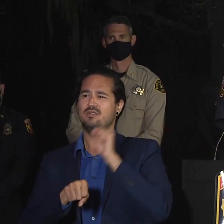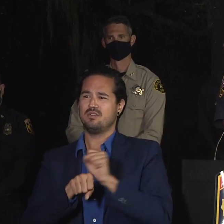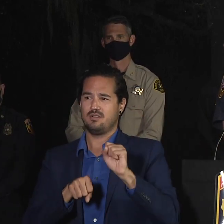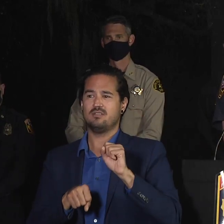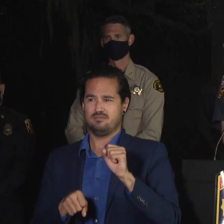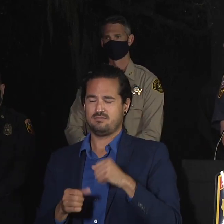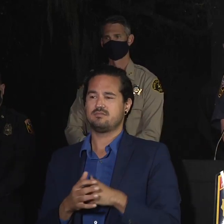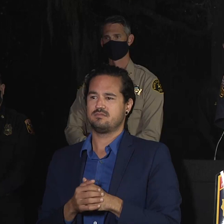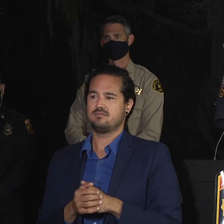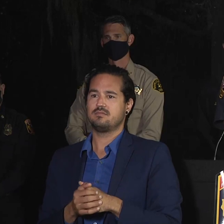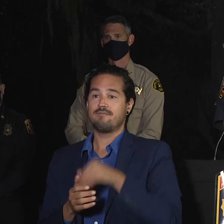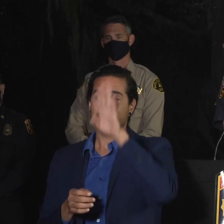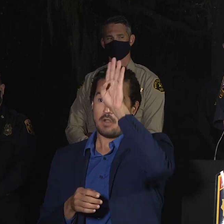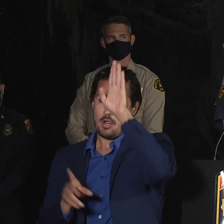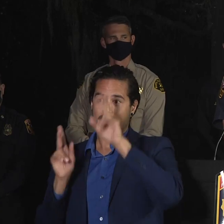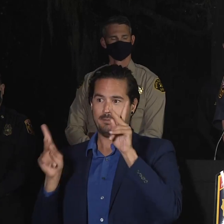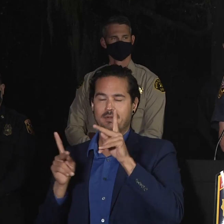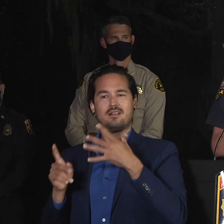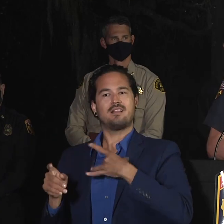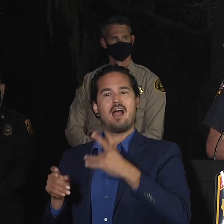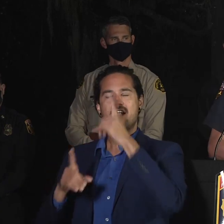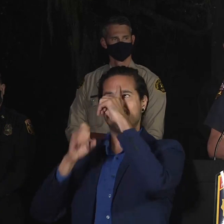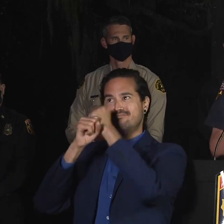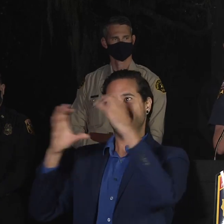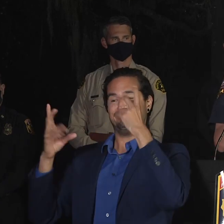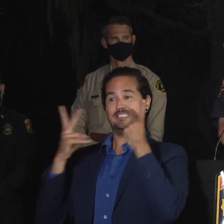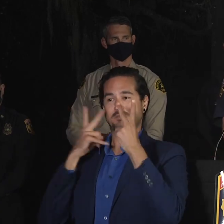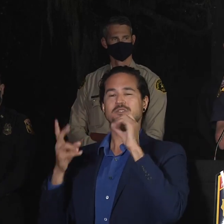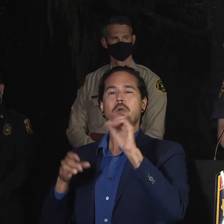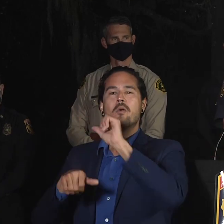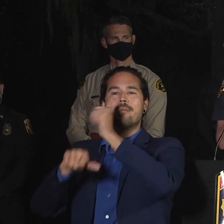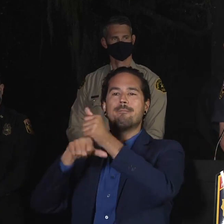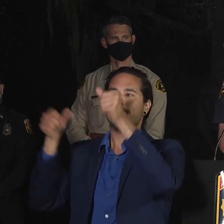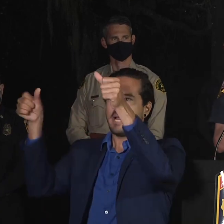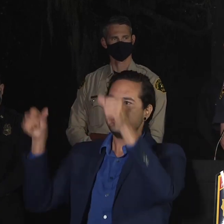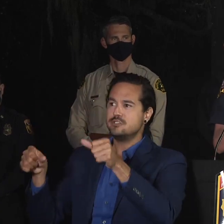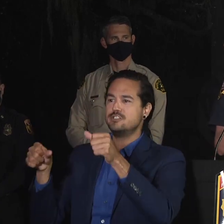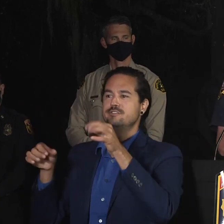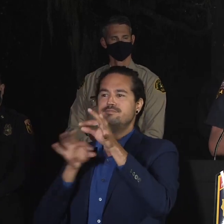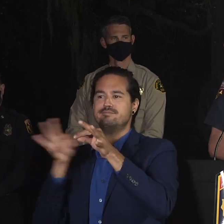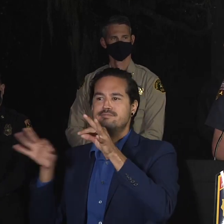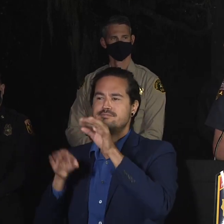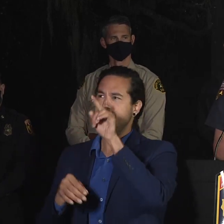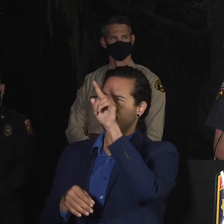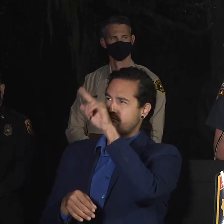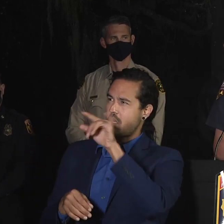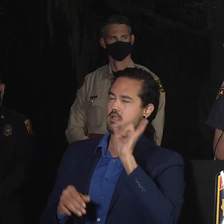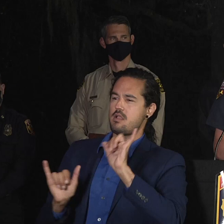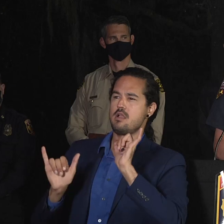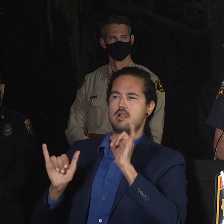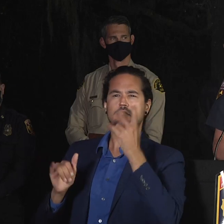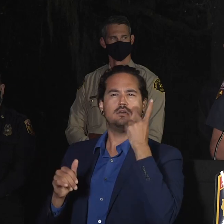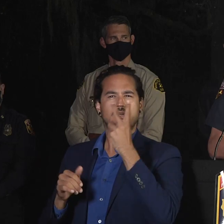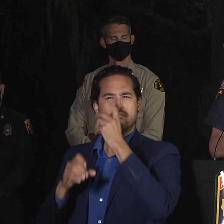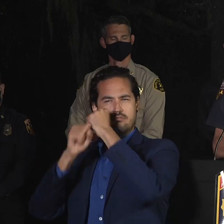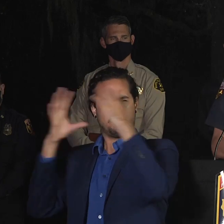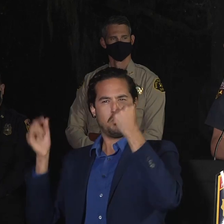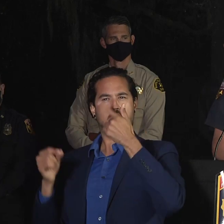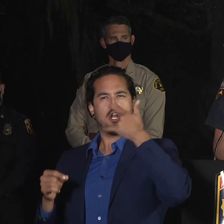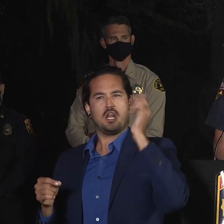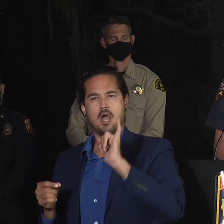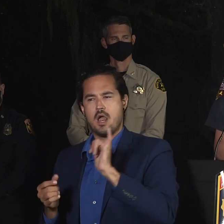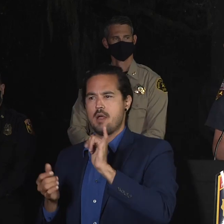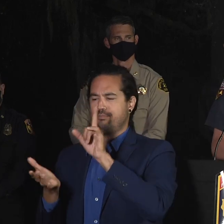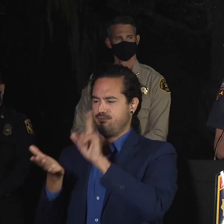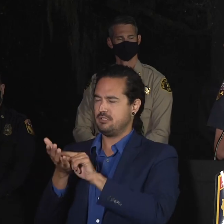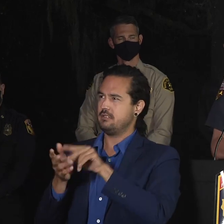and we can look days ahead. What, what is that doing? And what are they look, we look at a lot of different things, metrics, regarding that. So what's coming